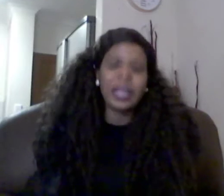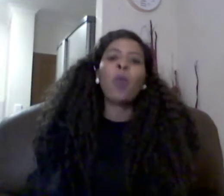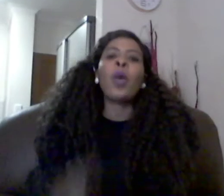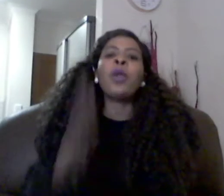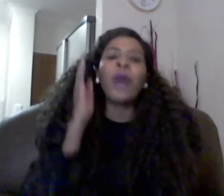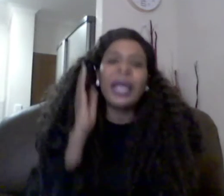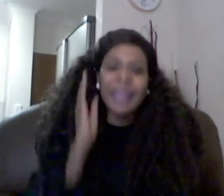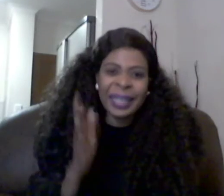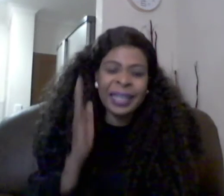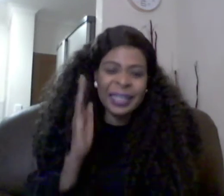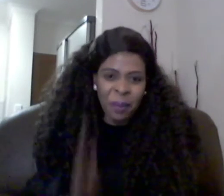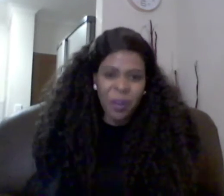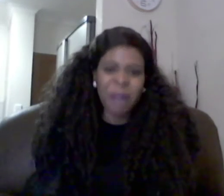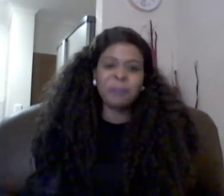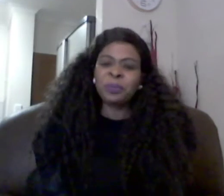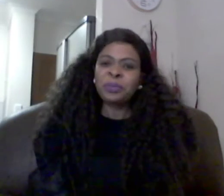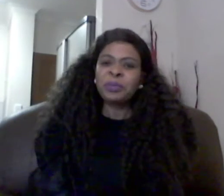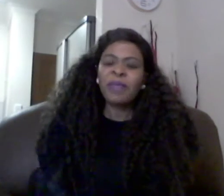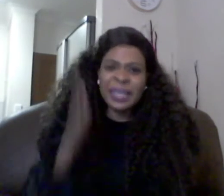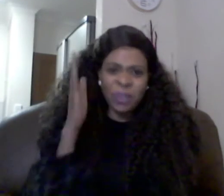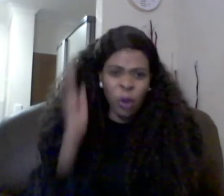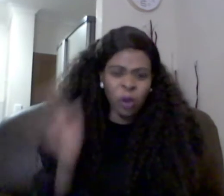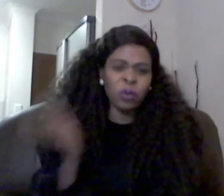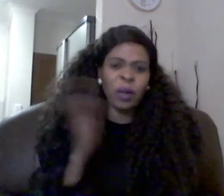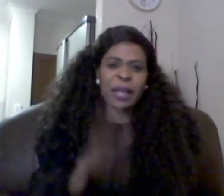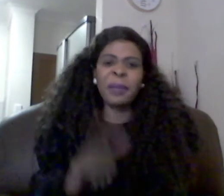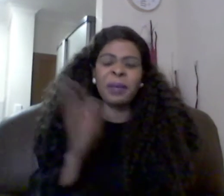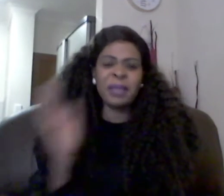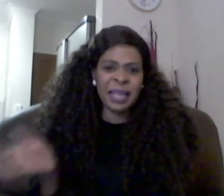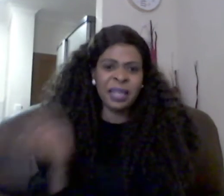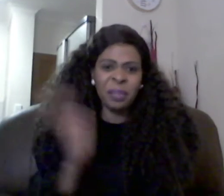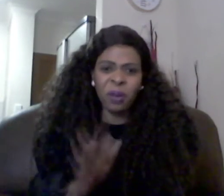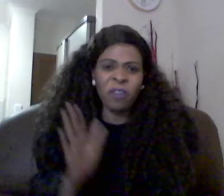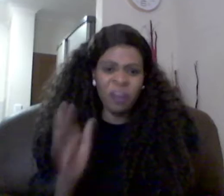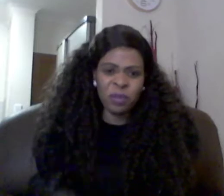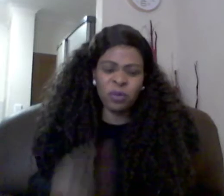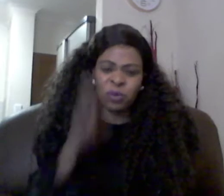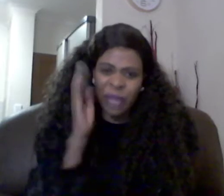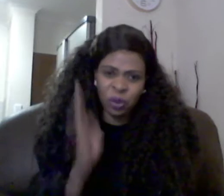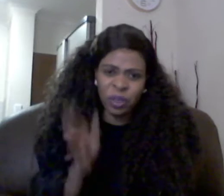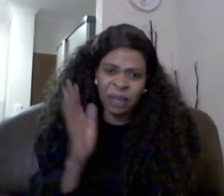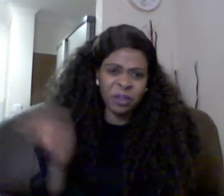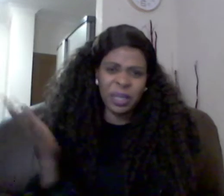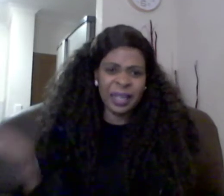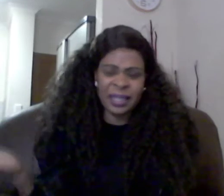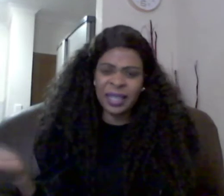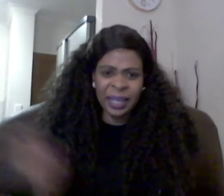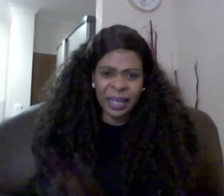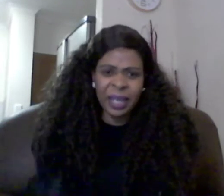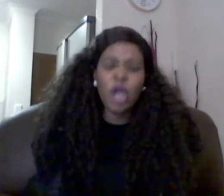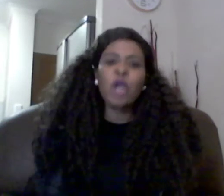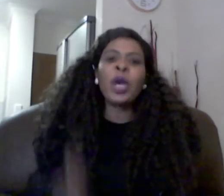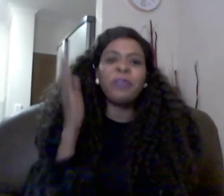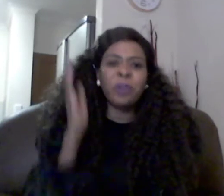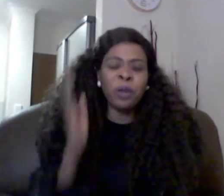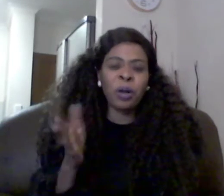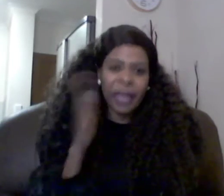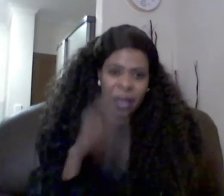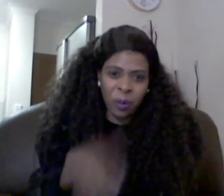when you are dating someone it goes to what the bible is saying in the book of amma you can two travel together unless they agree you have to know okay when